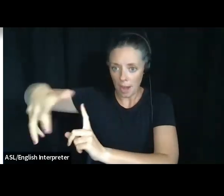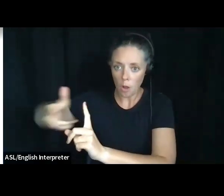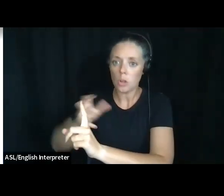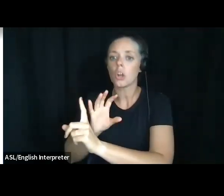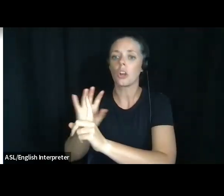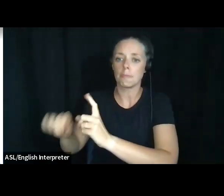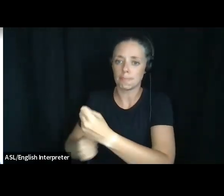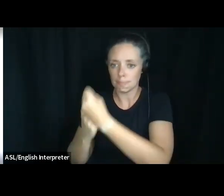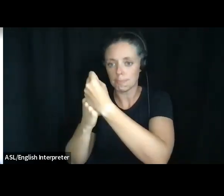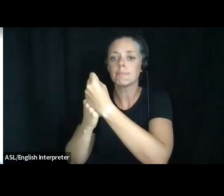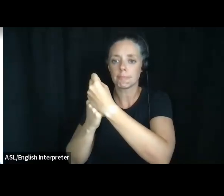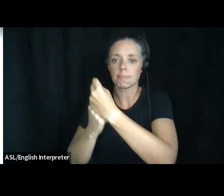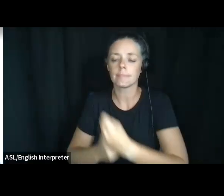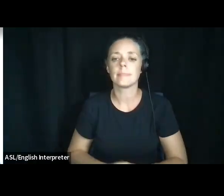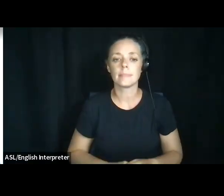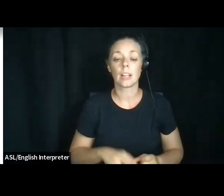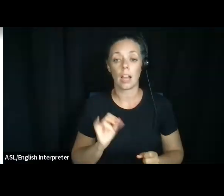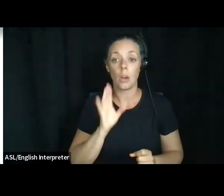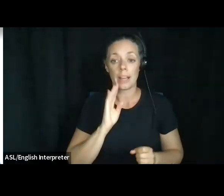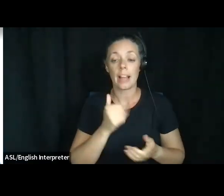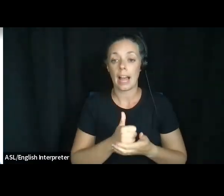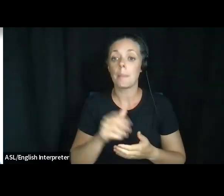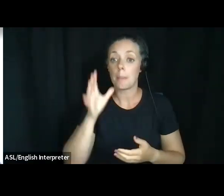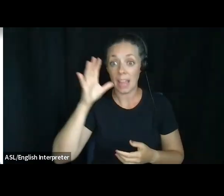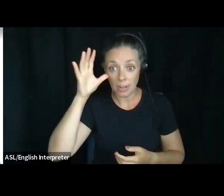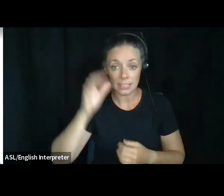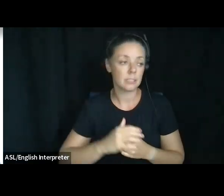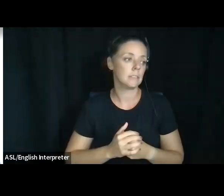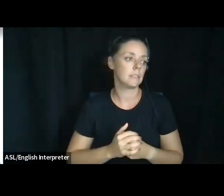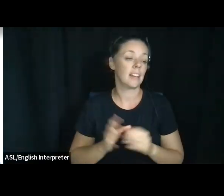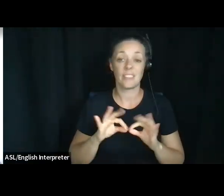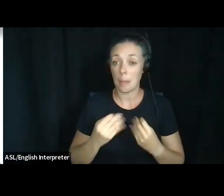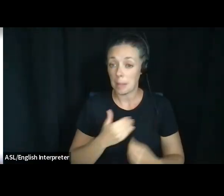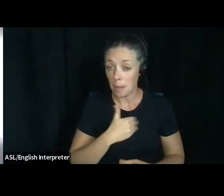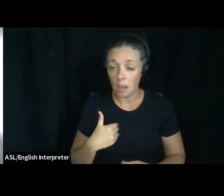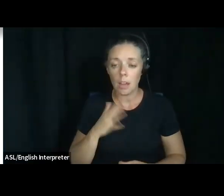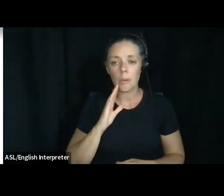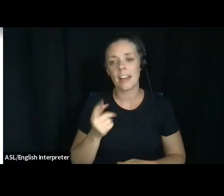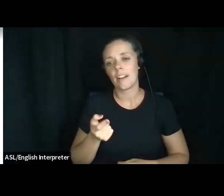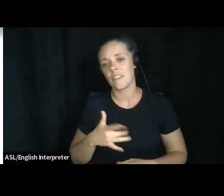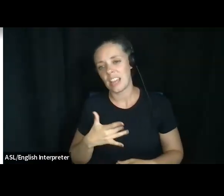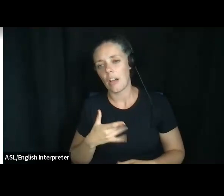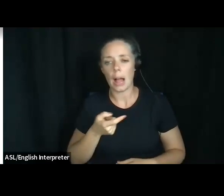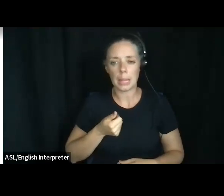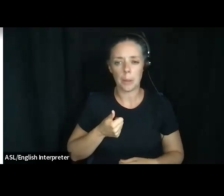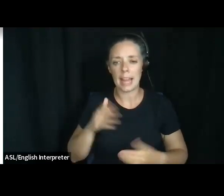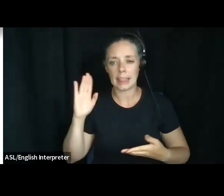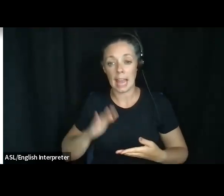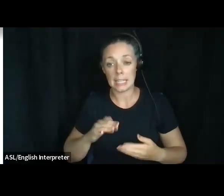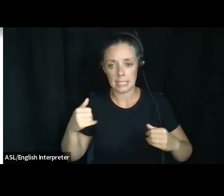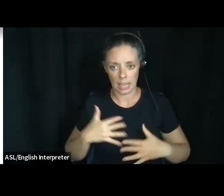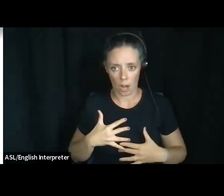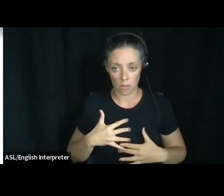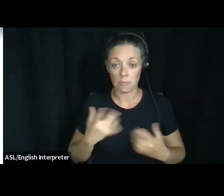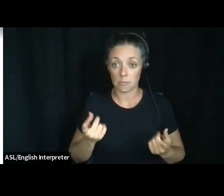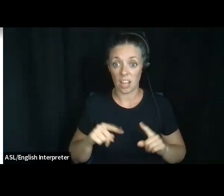also helps parents, family members, um, feel a little less scared of what happens when